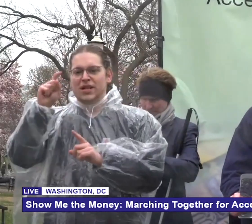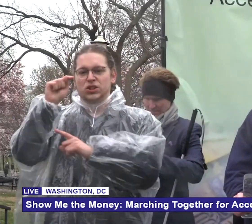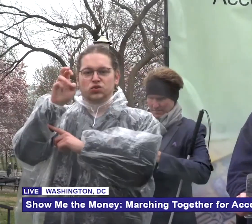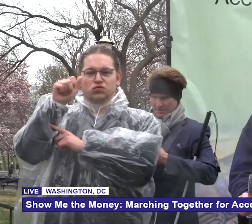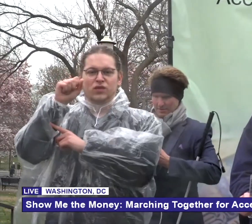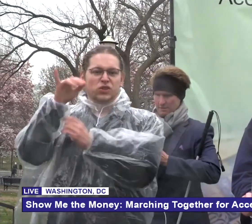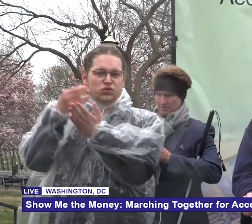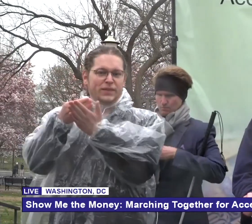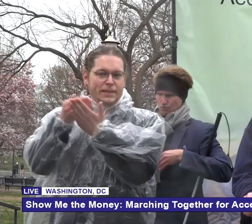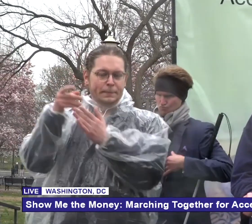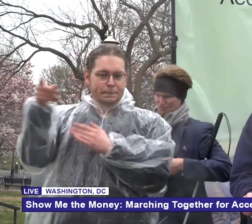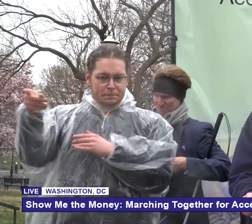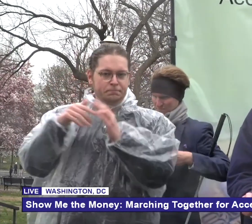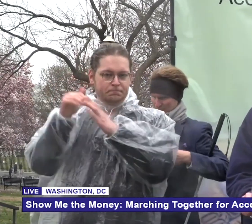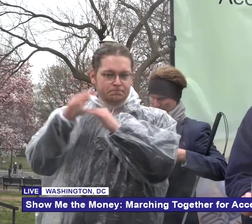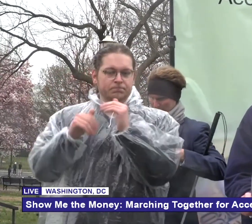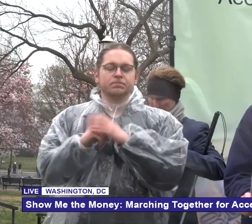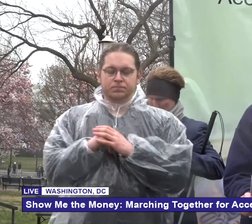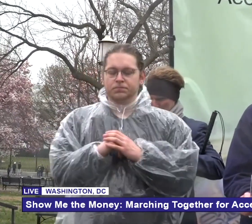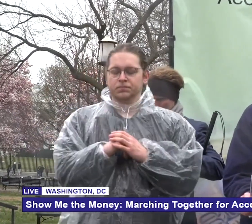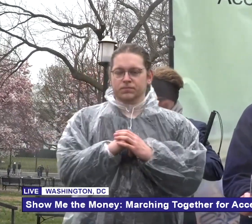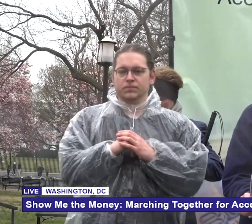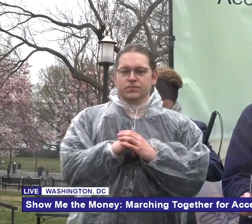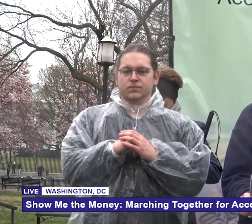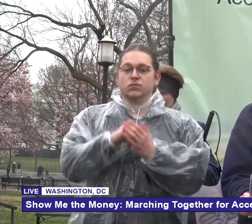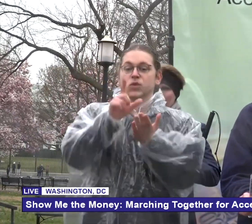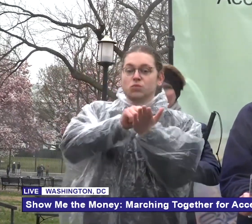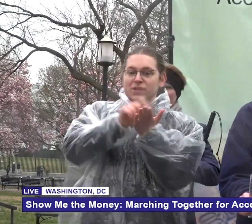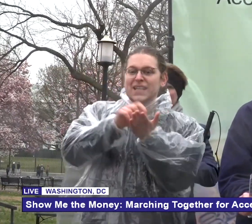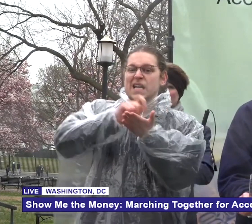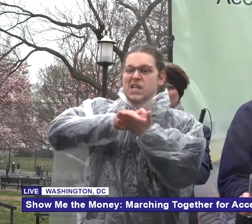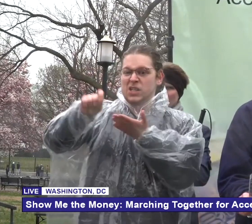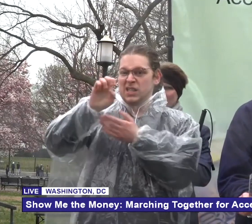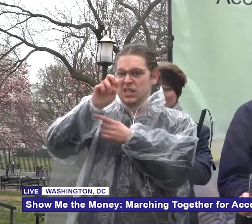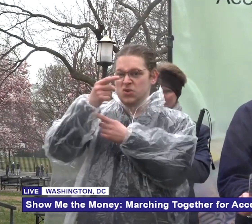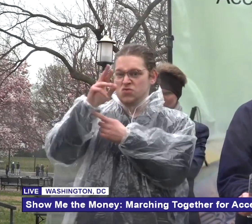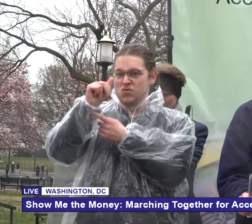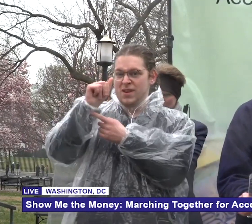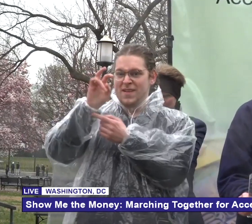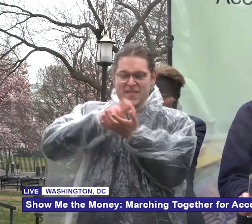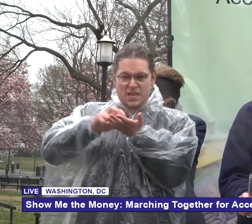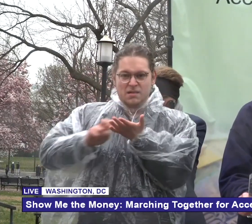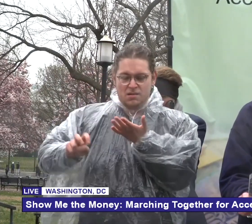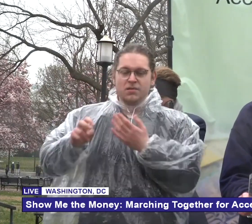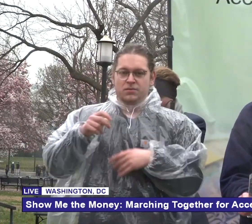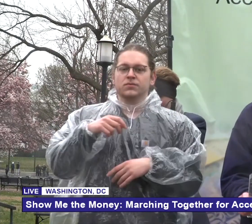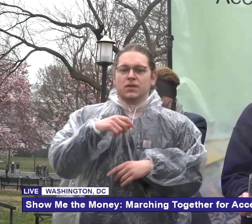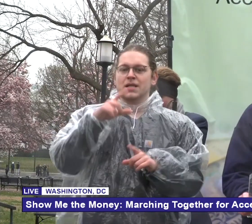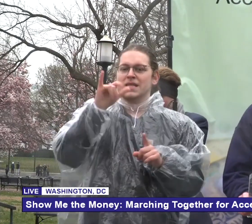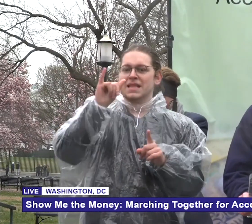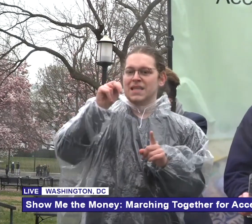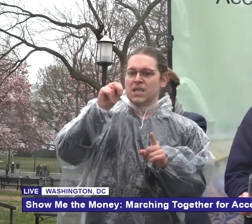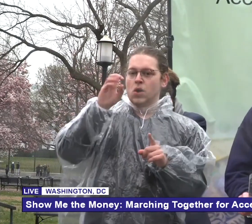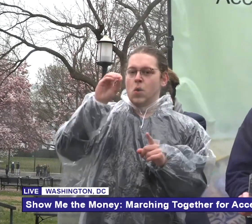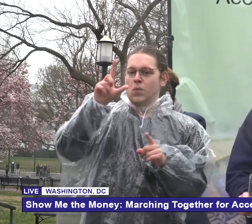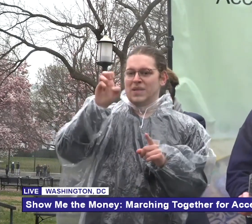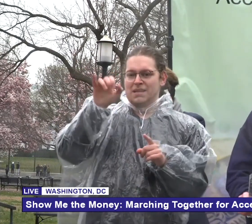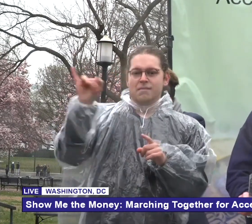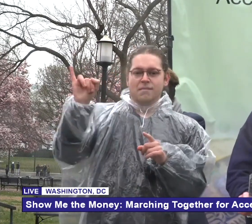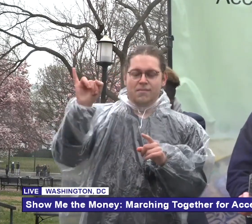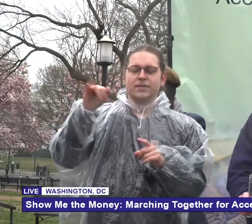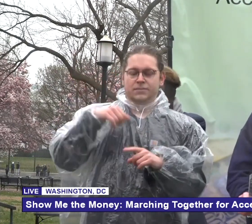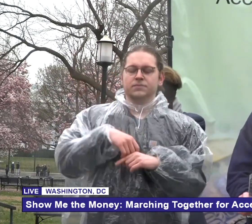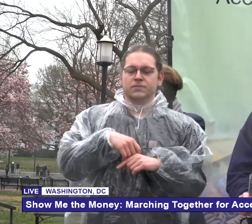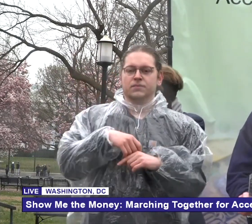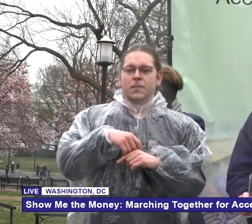Director of the Bureau of Printing and Engraving, Len Uliar. He's been